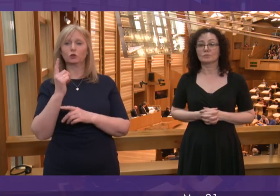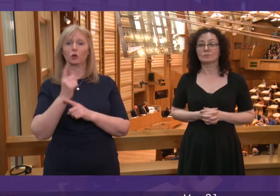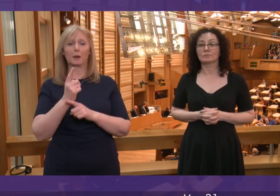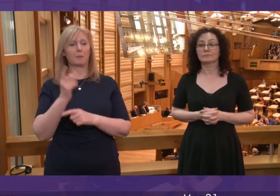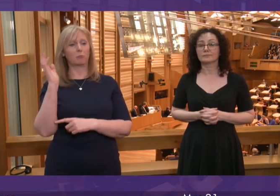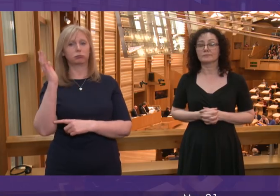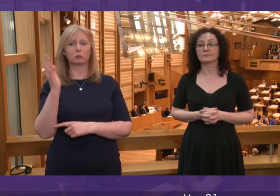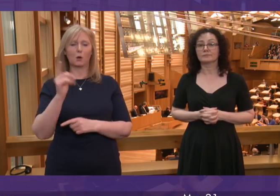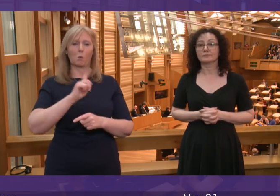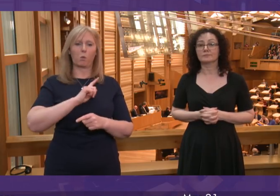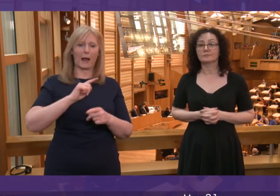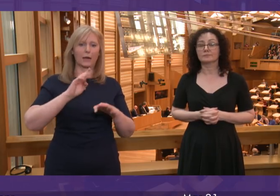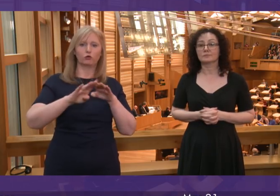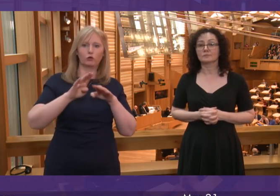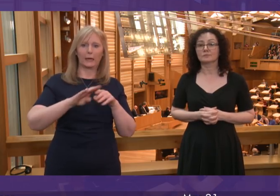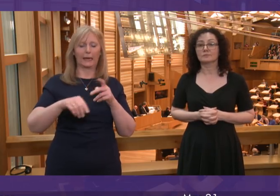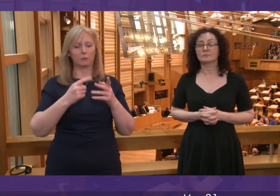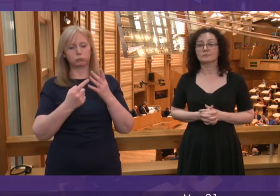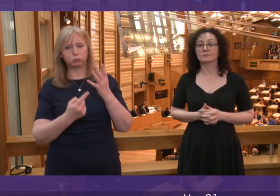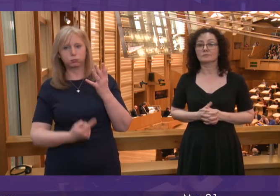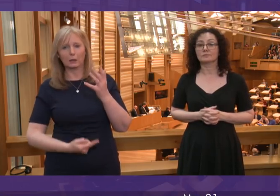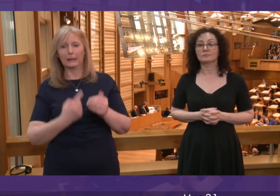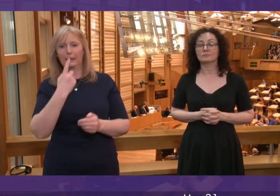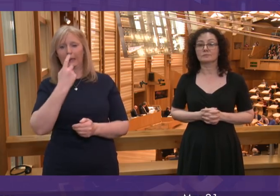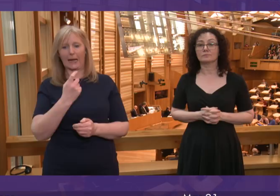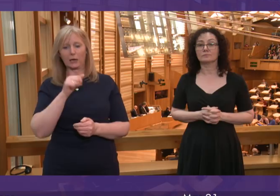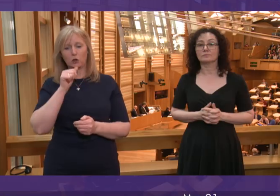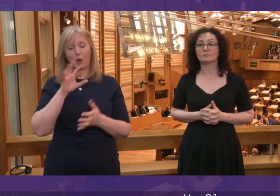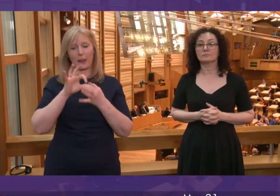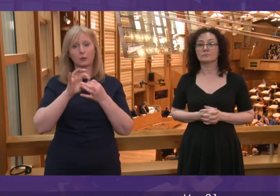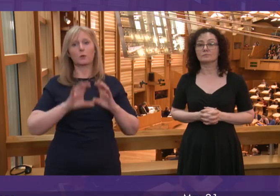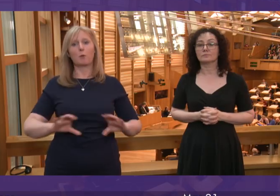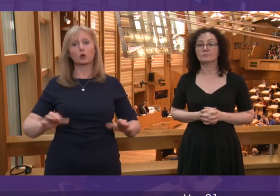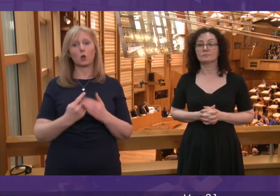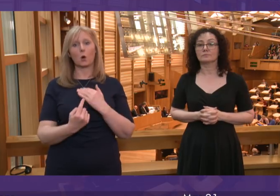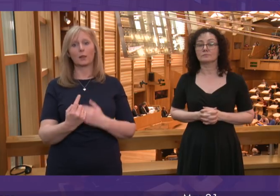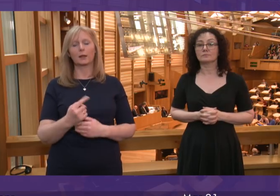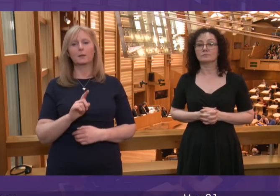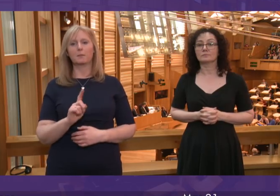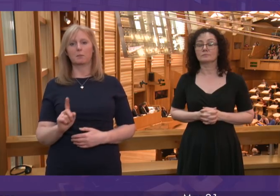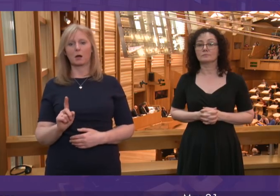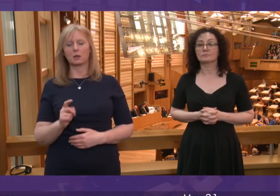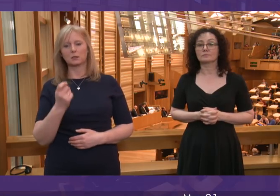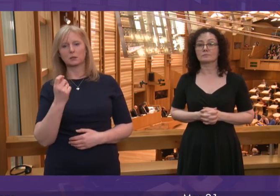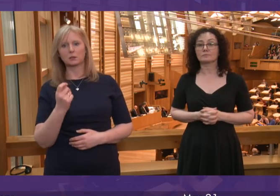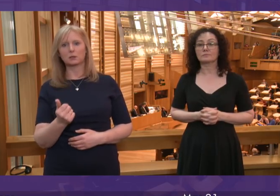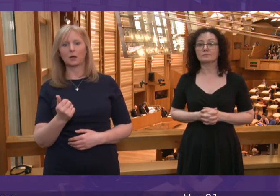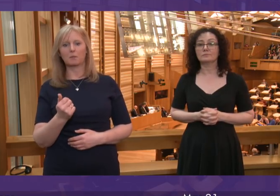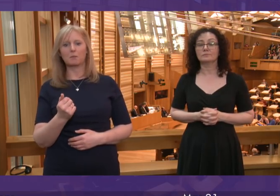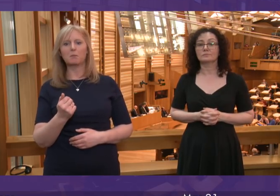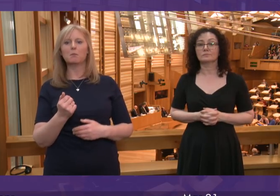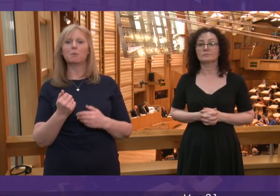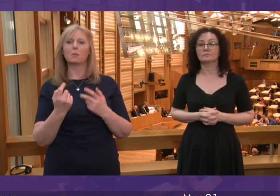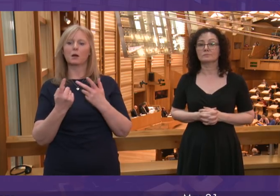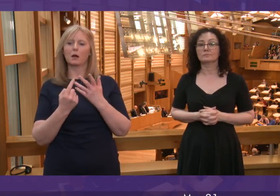delivery, training requirements, not specifically in relation to the Borders Railway but in relation, for example, to some of the issues